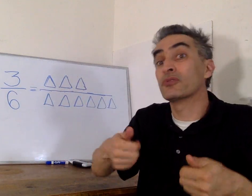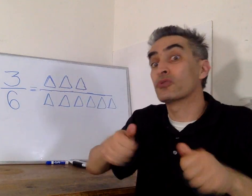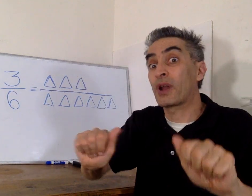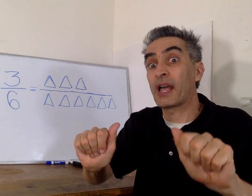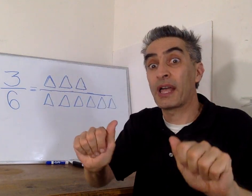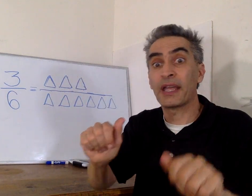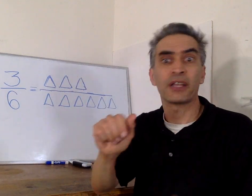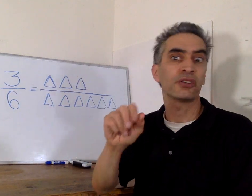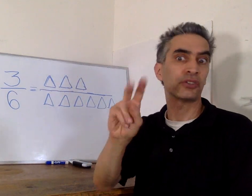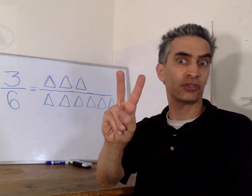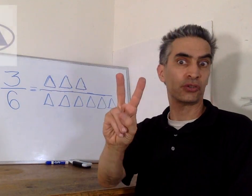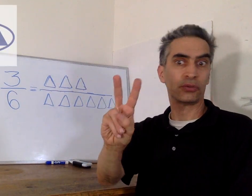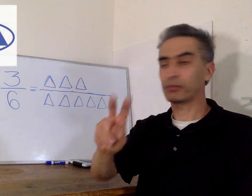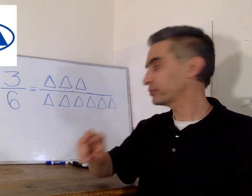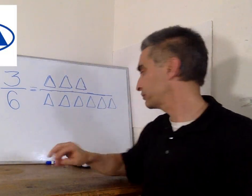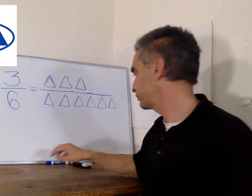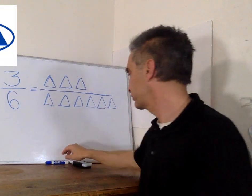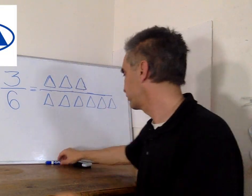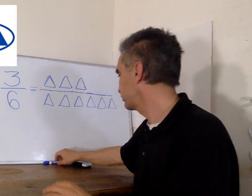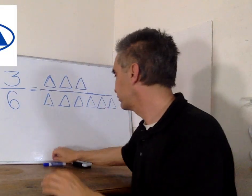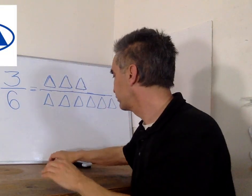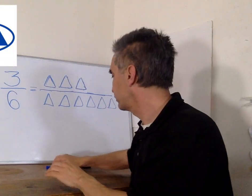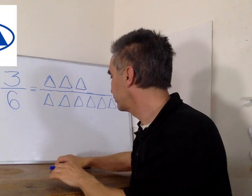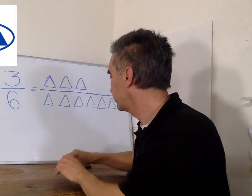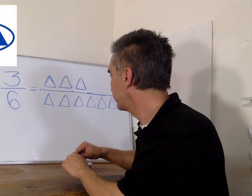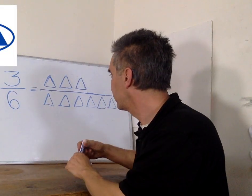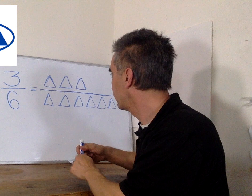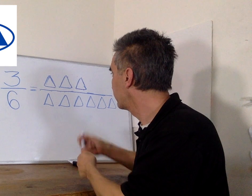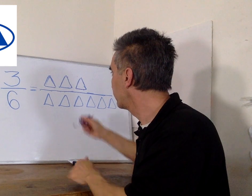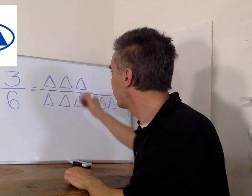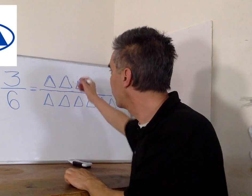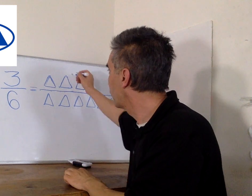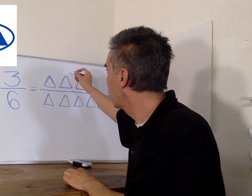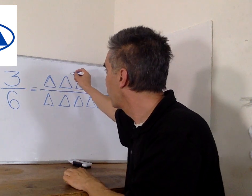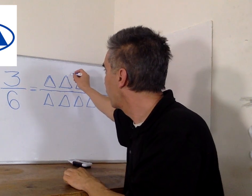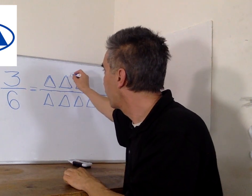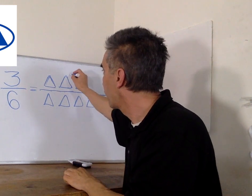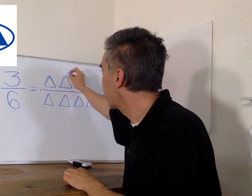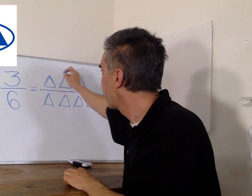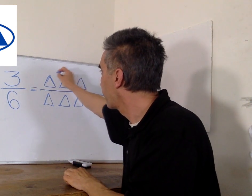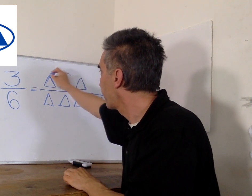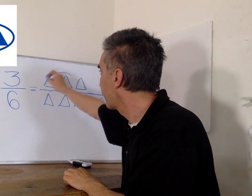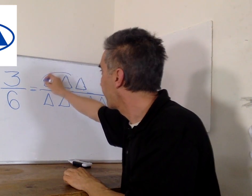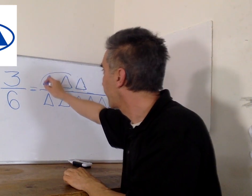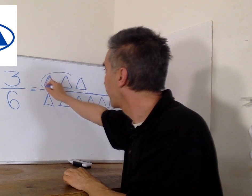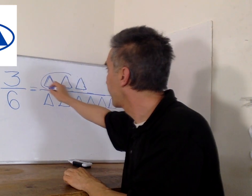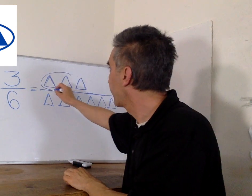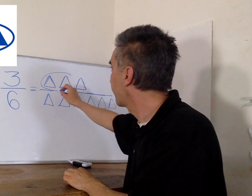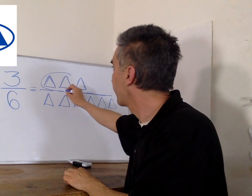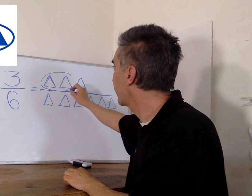Let's see. Maybe we can try two. We circle two triangles here.